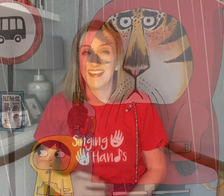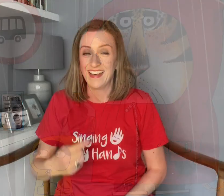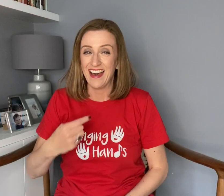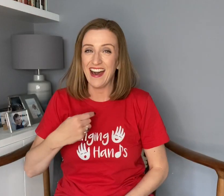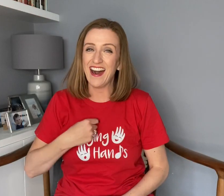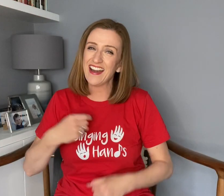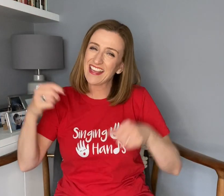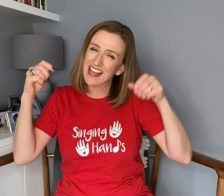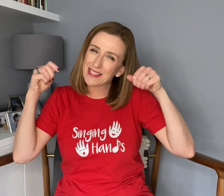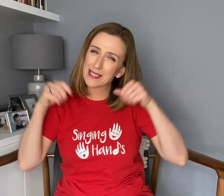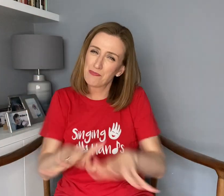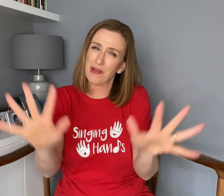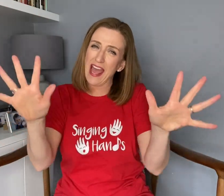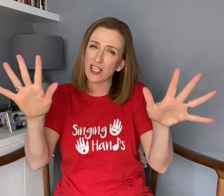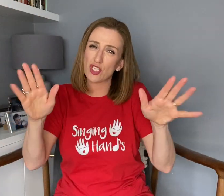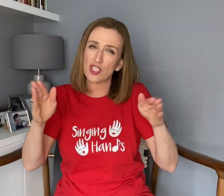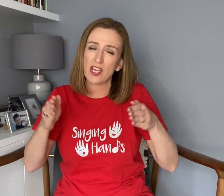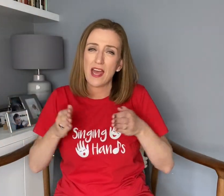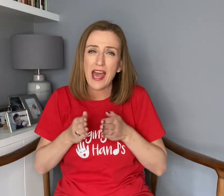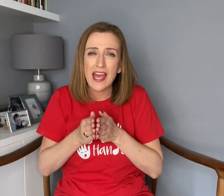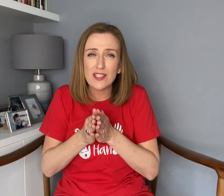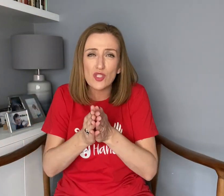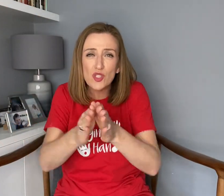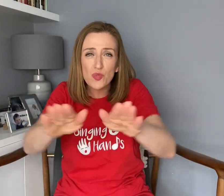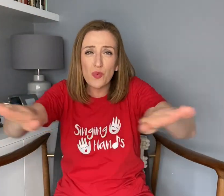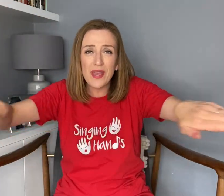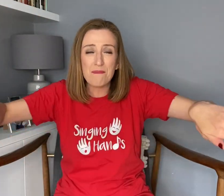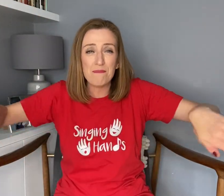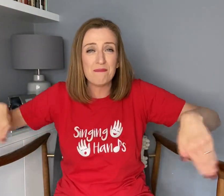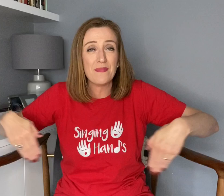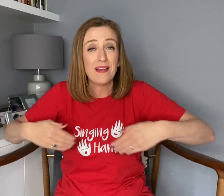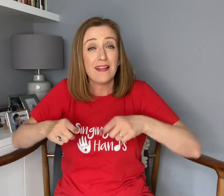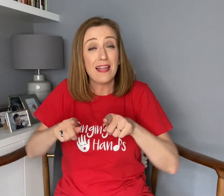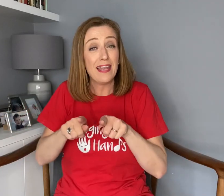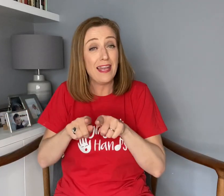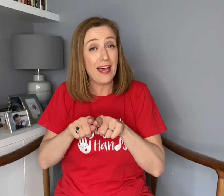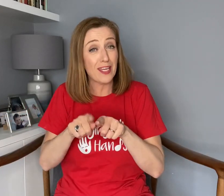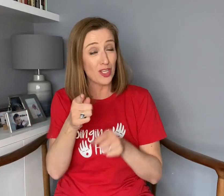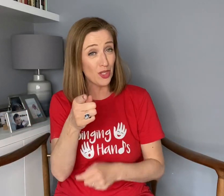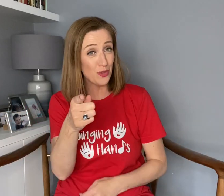I can splash and swim like you.